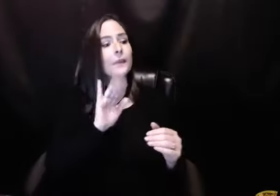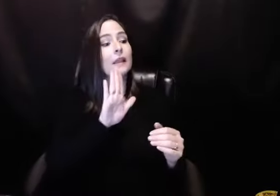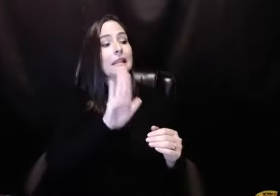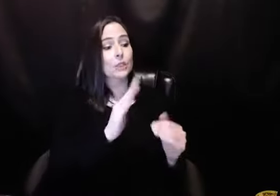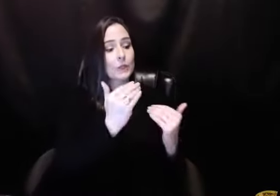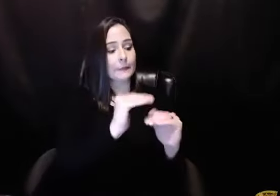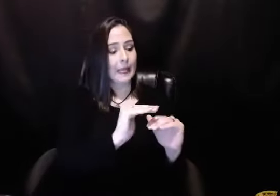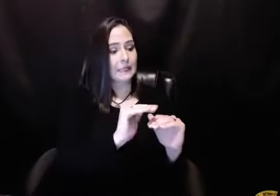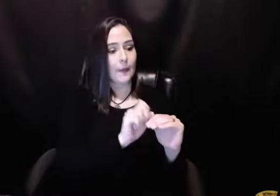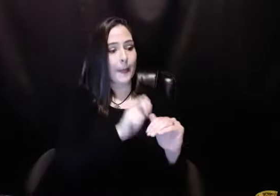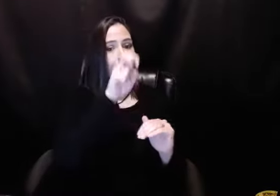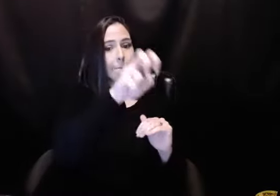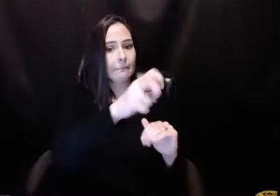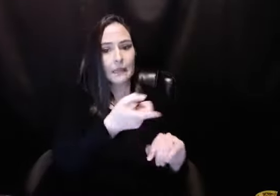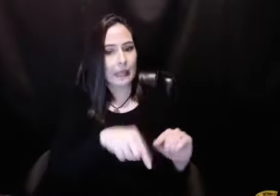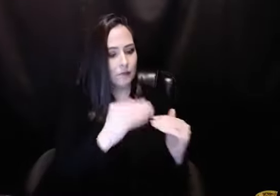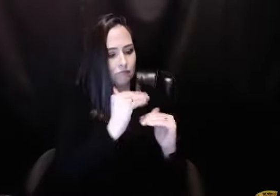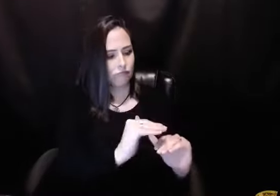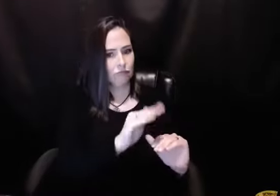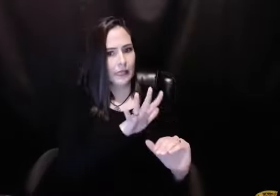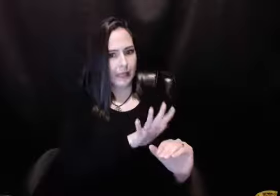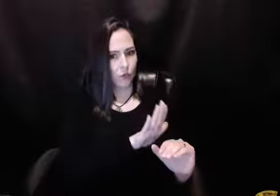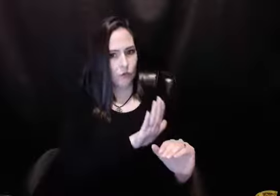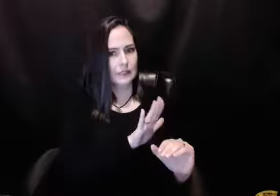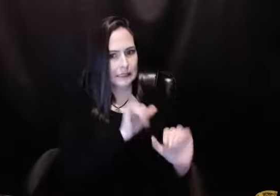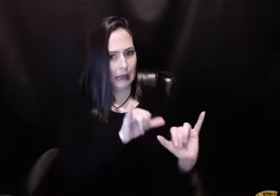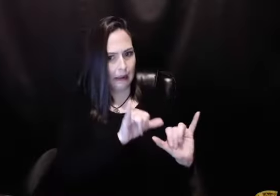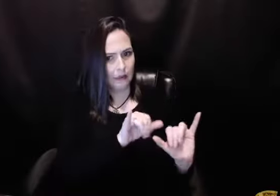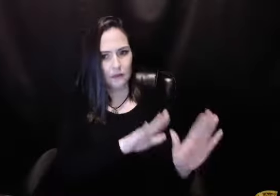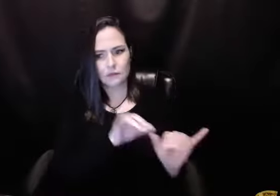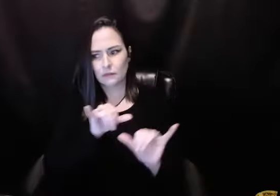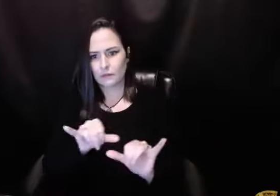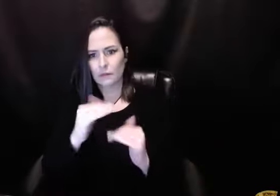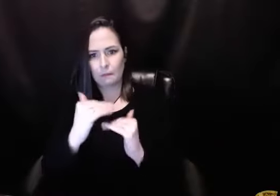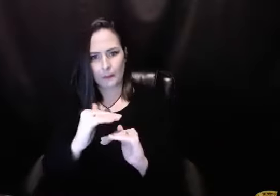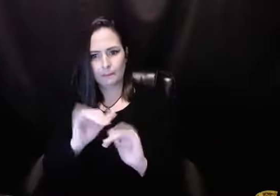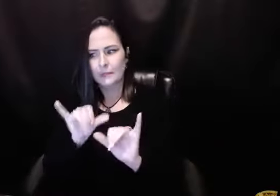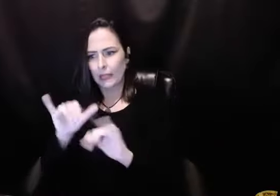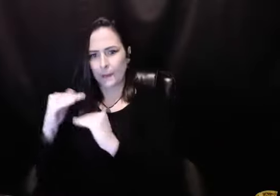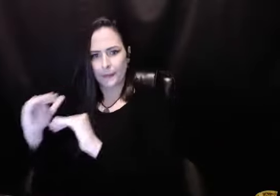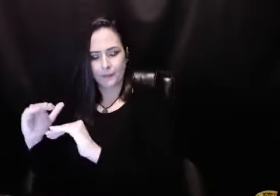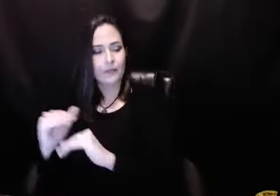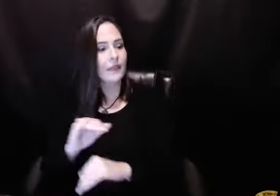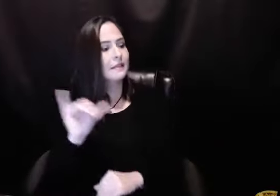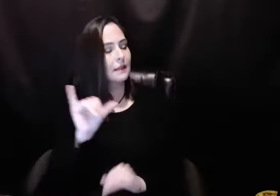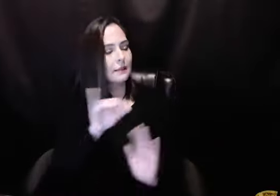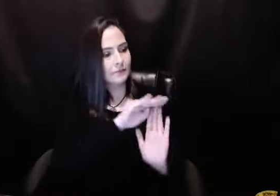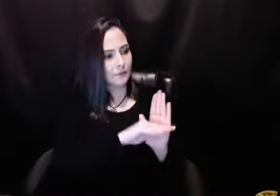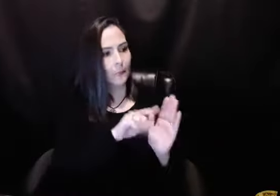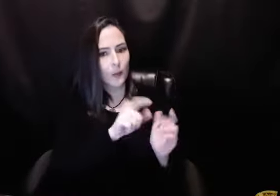to do with you. You know, we have a tendency to put people in little boxes when they get out of their box. We don't know what to do with them. And so that's